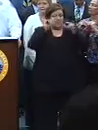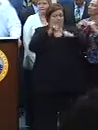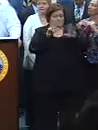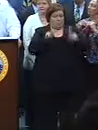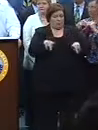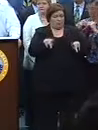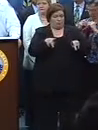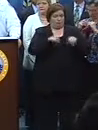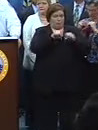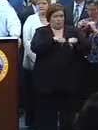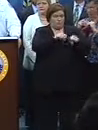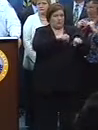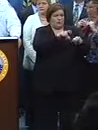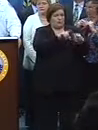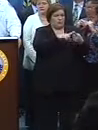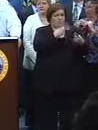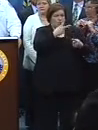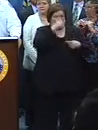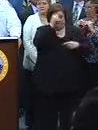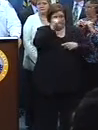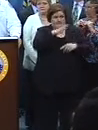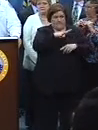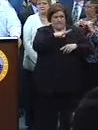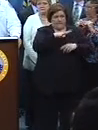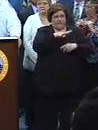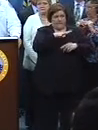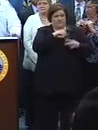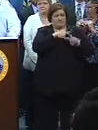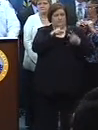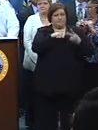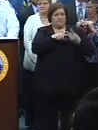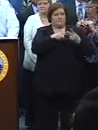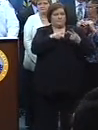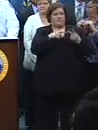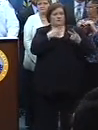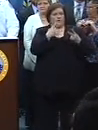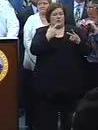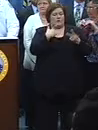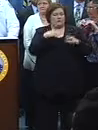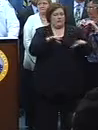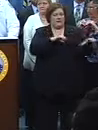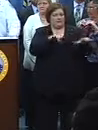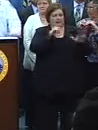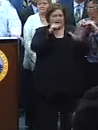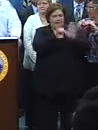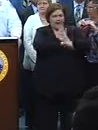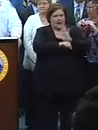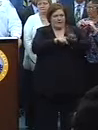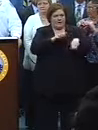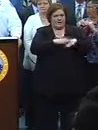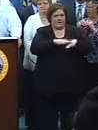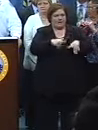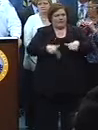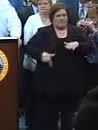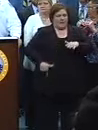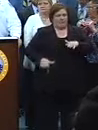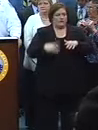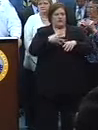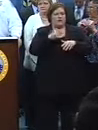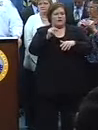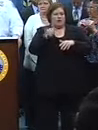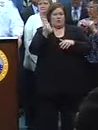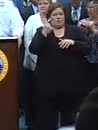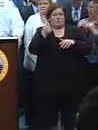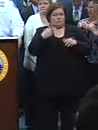in pursuit of two young men, one of which was exhibiting behavior of hiding a weapon on his waist. As the mounted unit